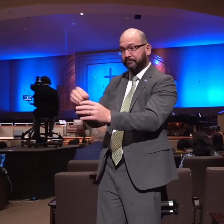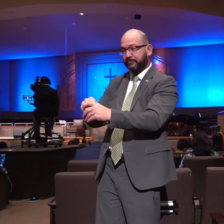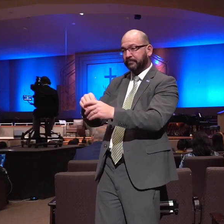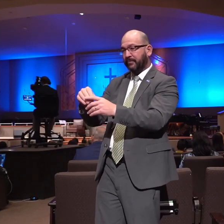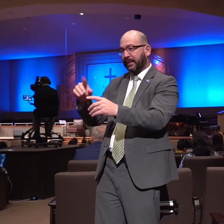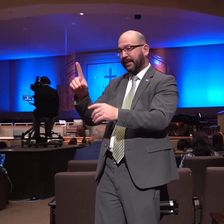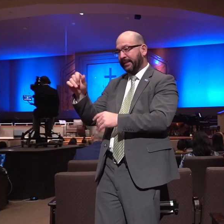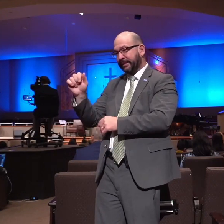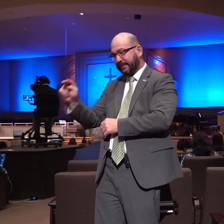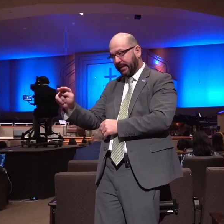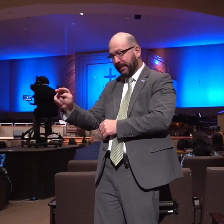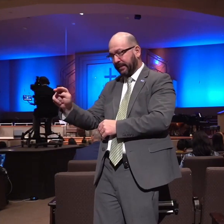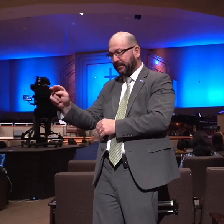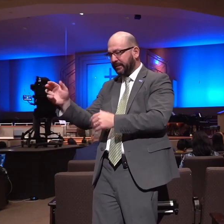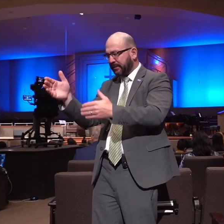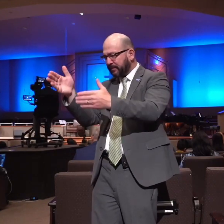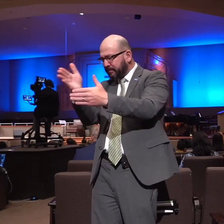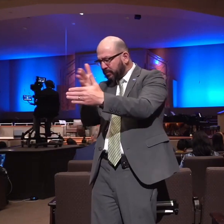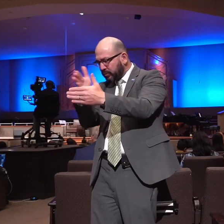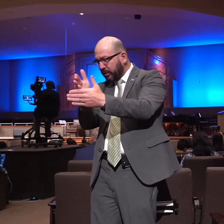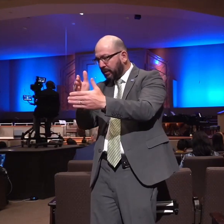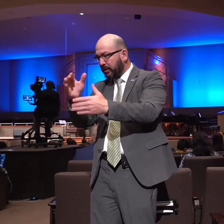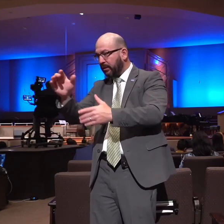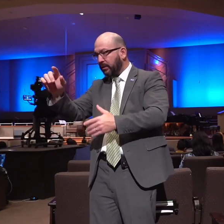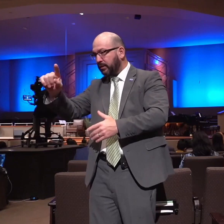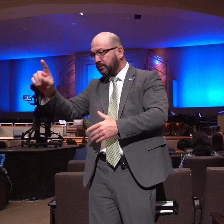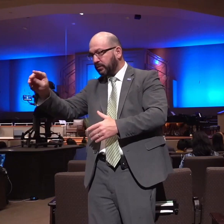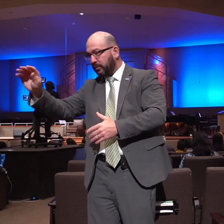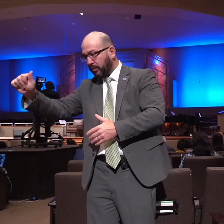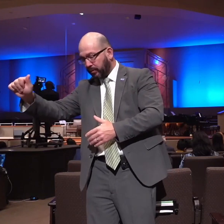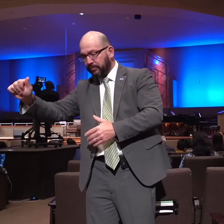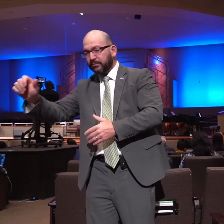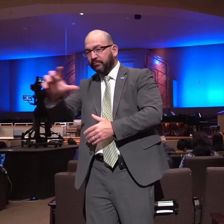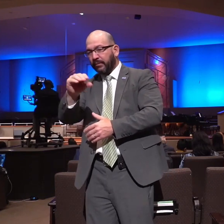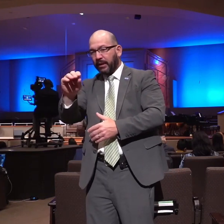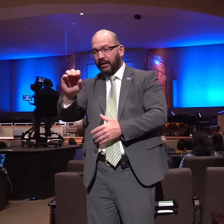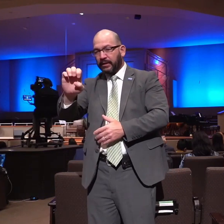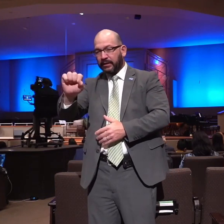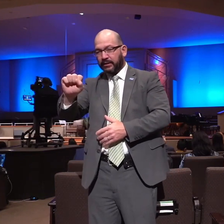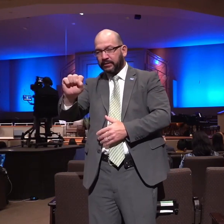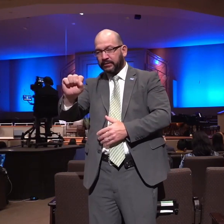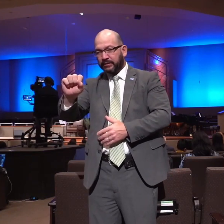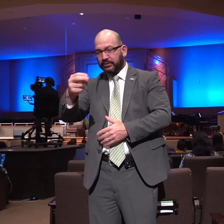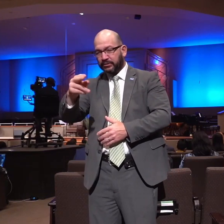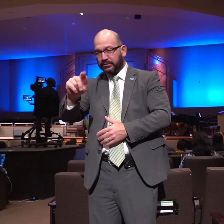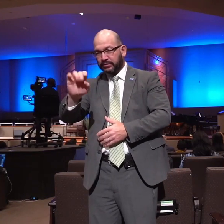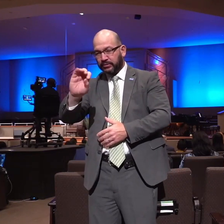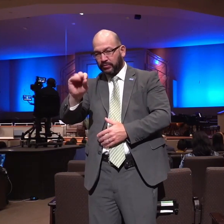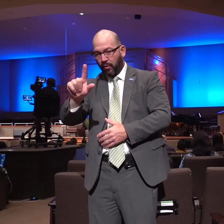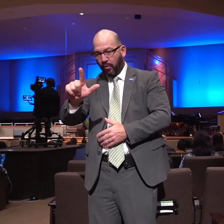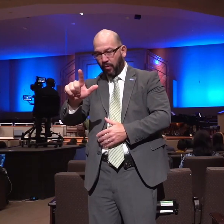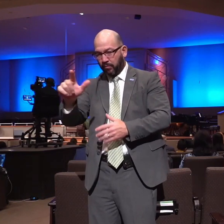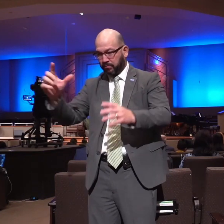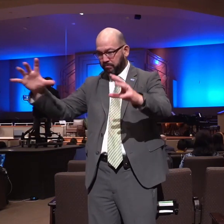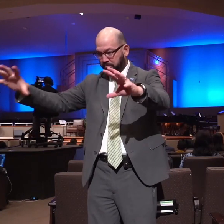Zorah and Eshteol time is our brief